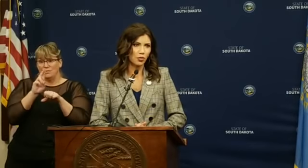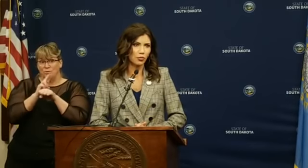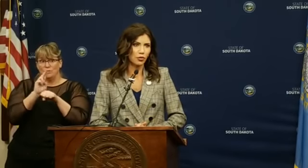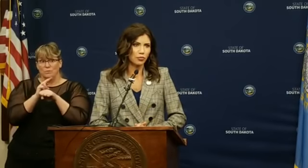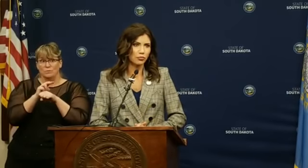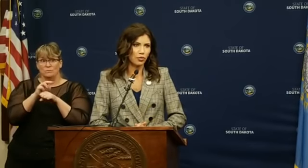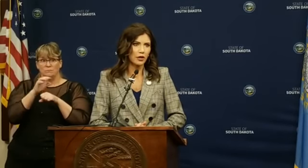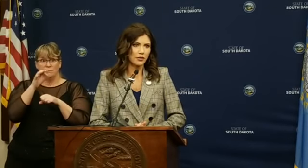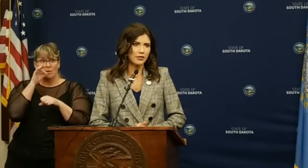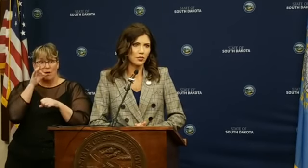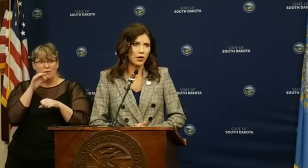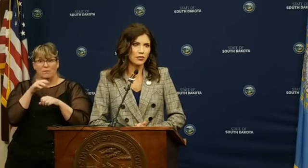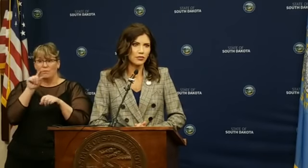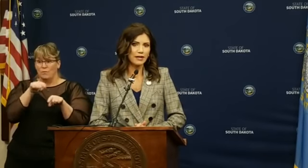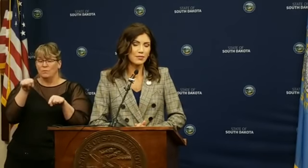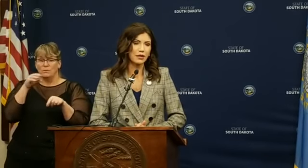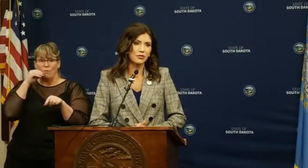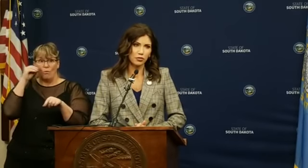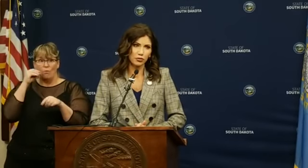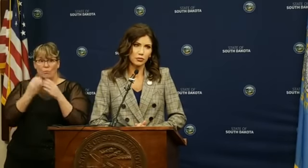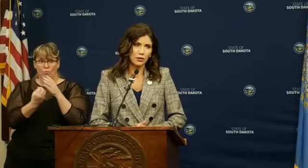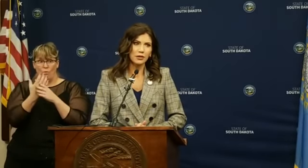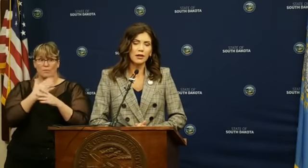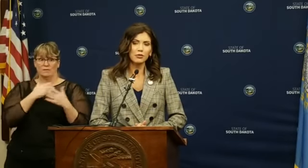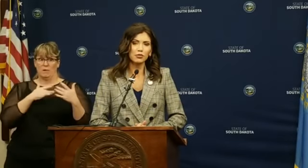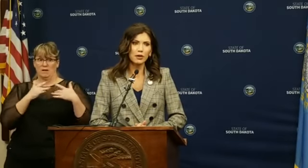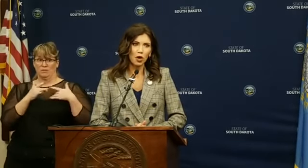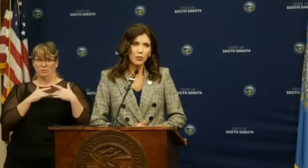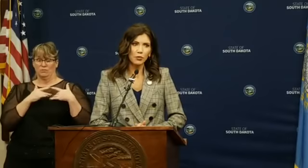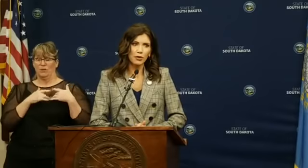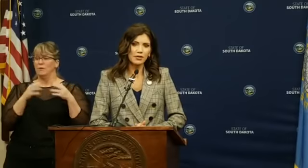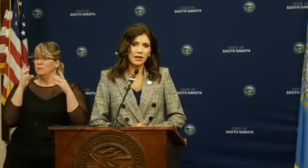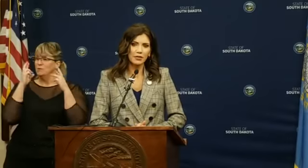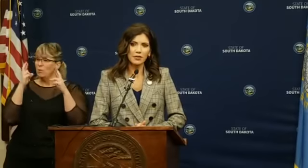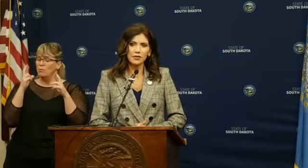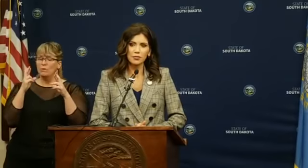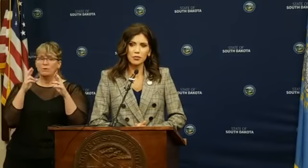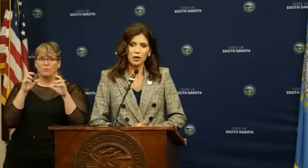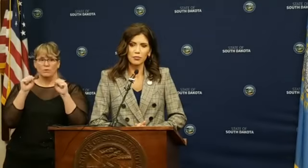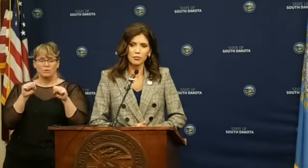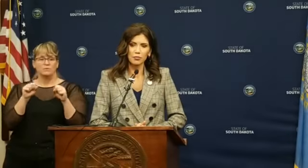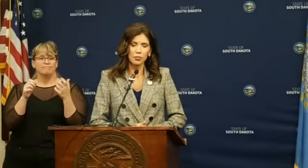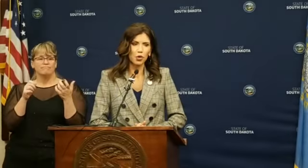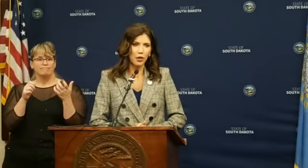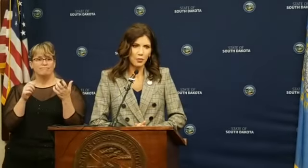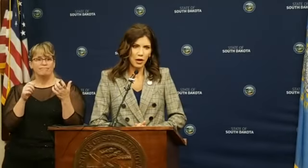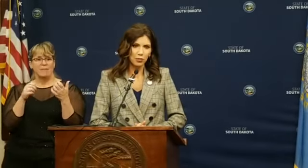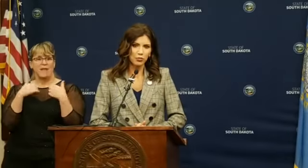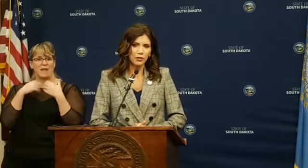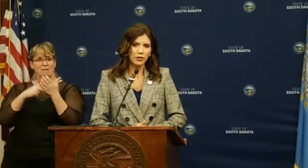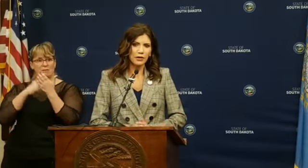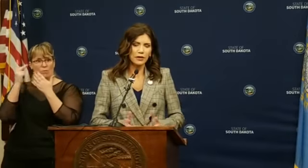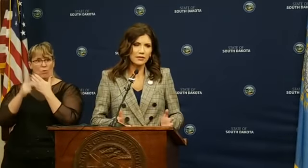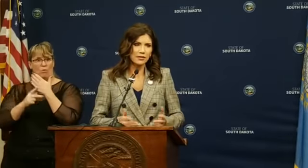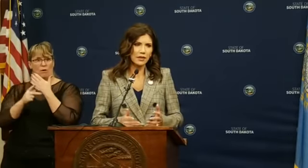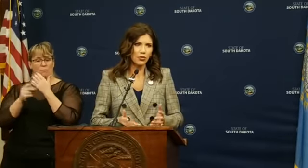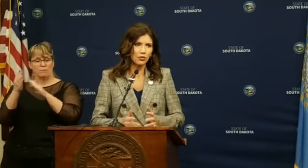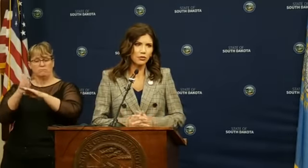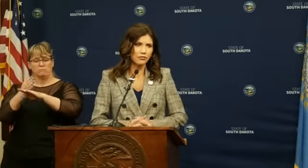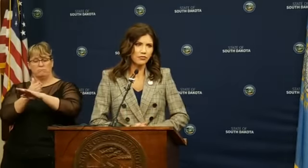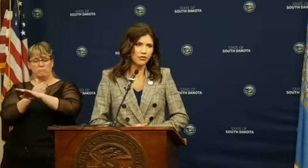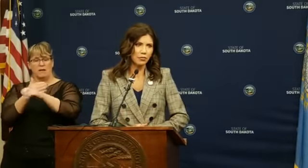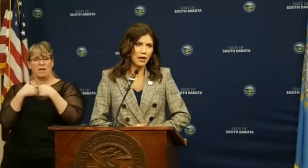utilize those homegrown products as well. So that's my concern. I was really hoping we could stand this program up, getting